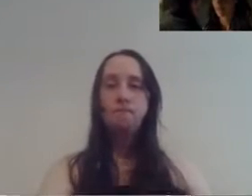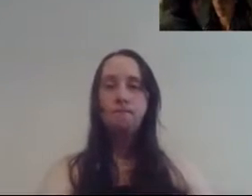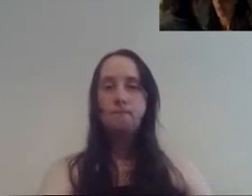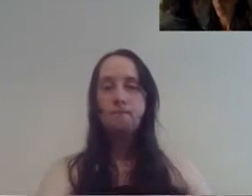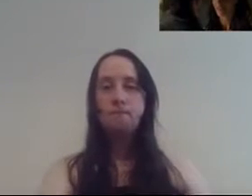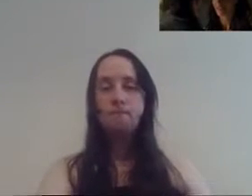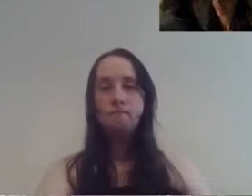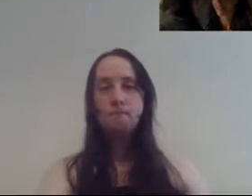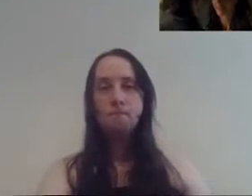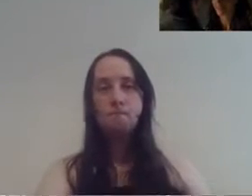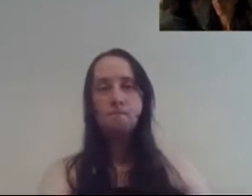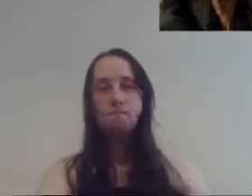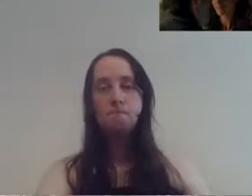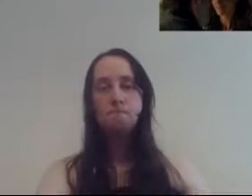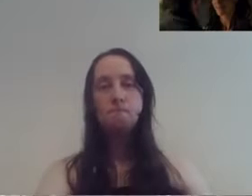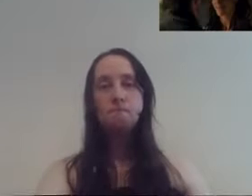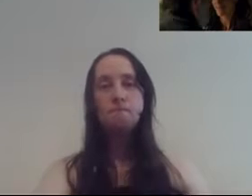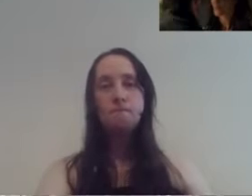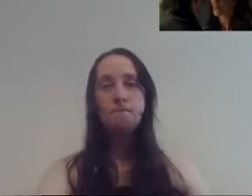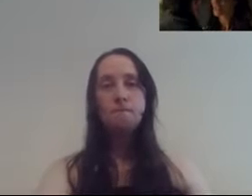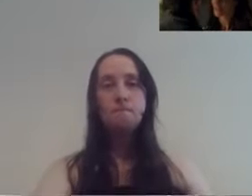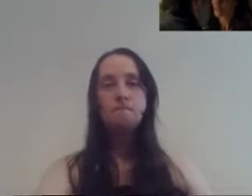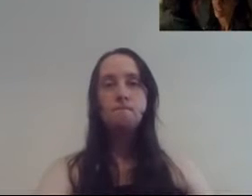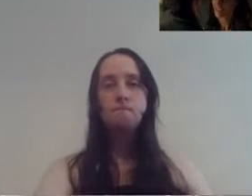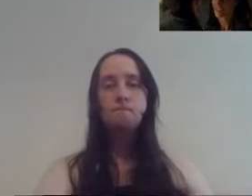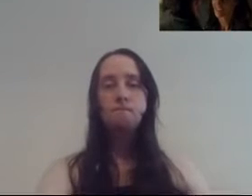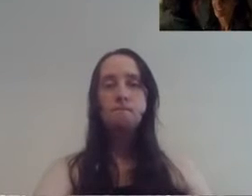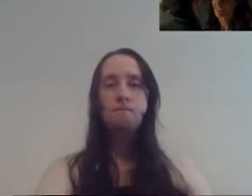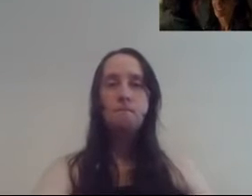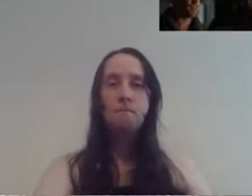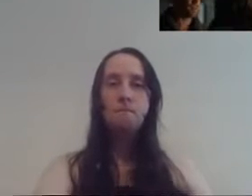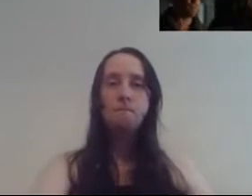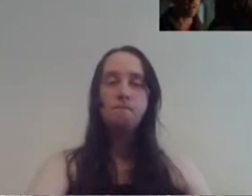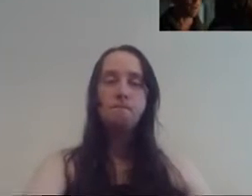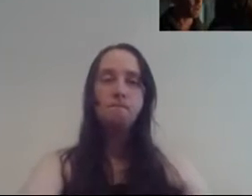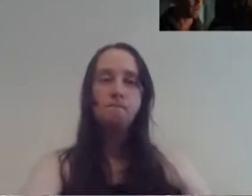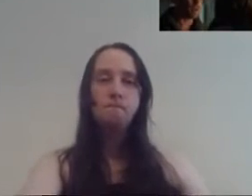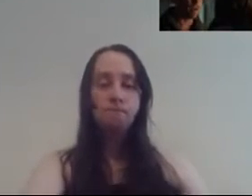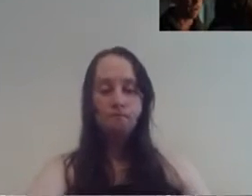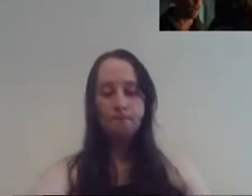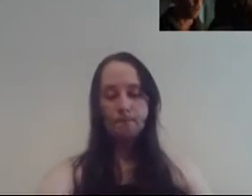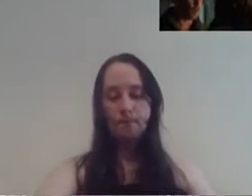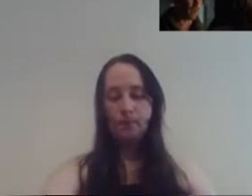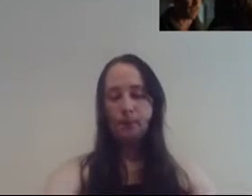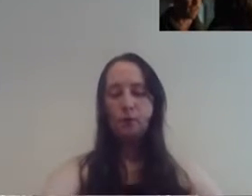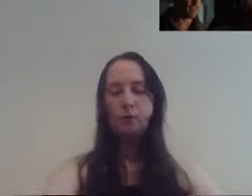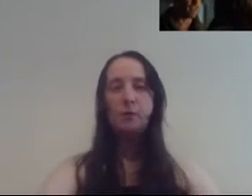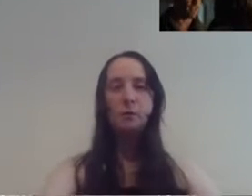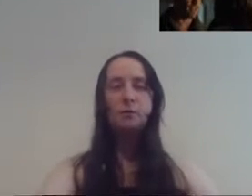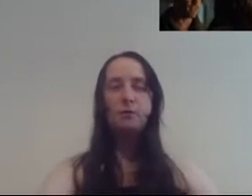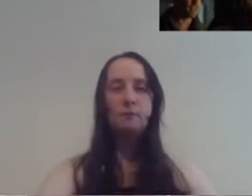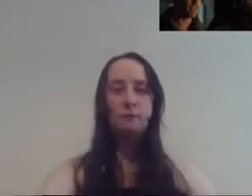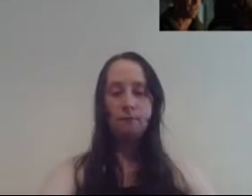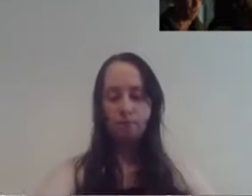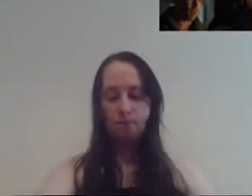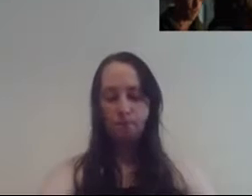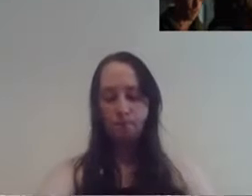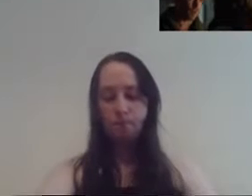of course but I want to hear you say it no matter where we are or what we face I want to be